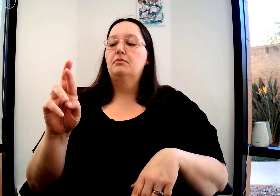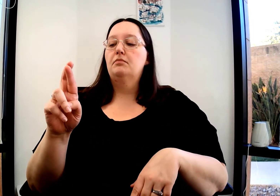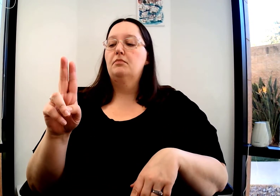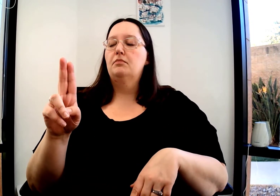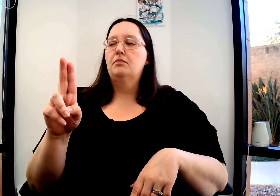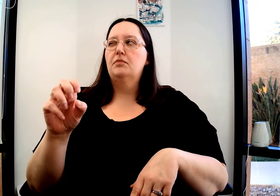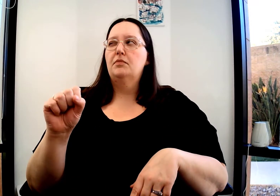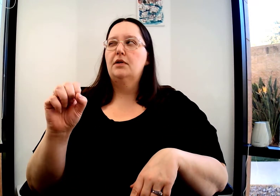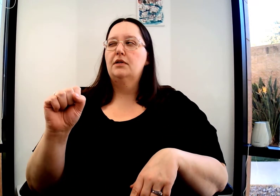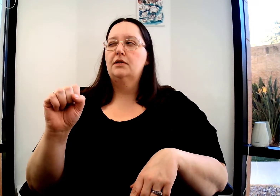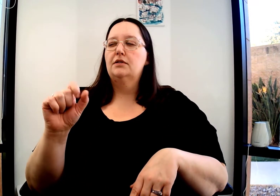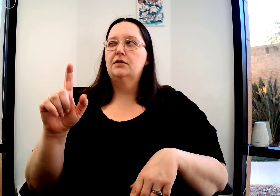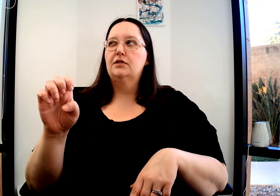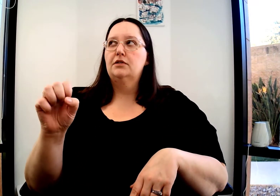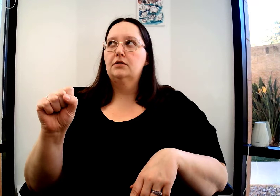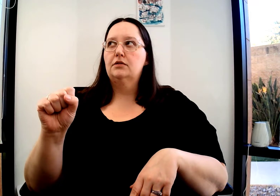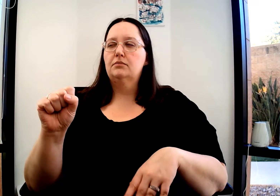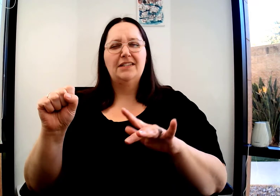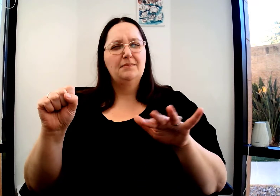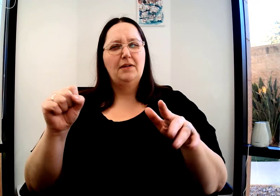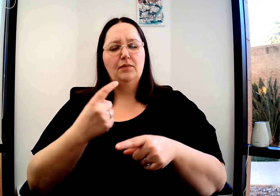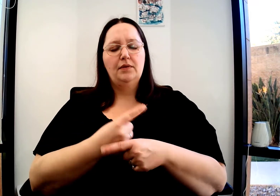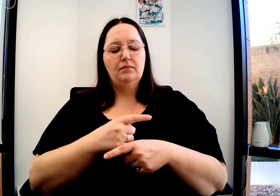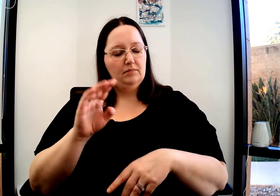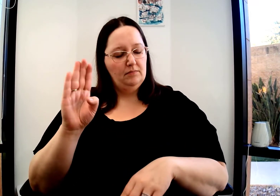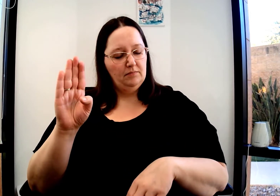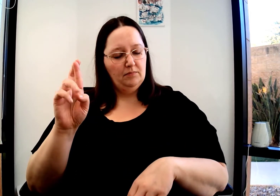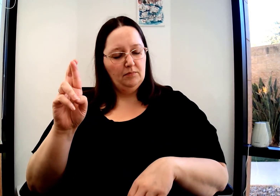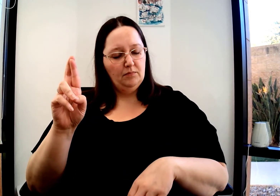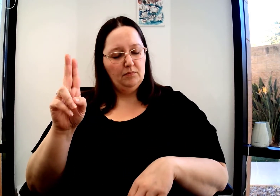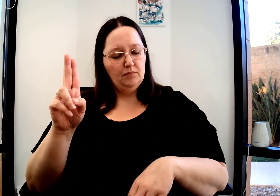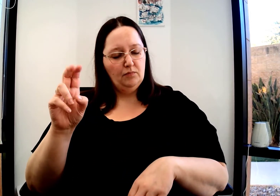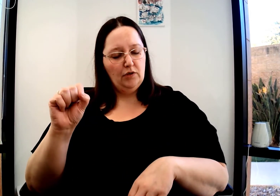So the capital of Belgium is Brussels. I think I spelled it right.